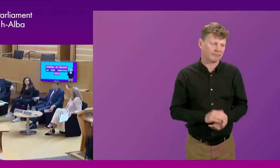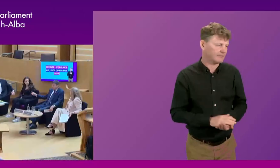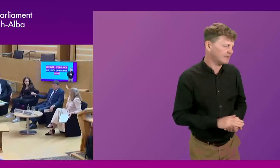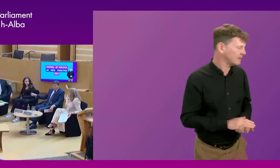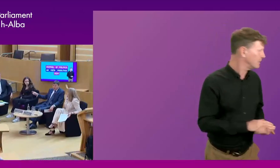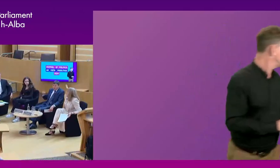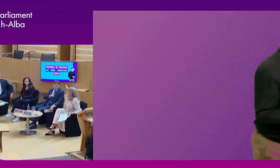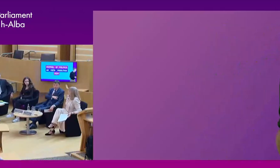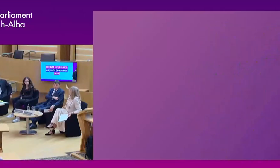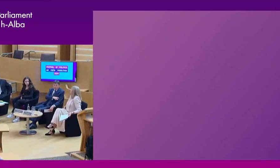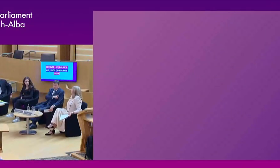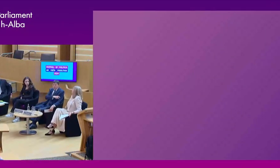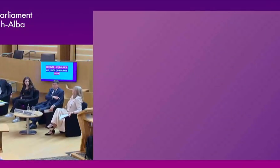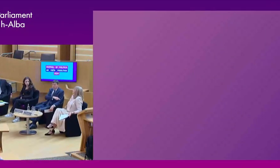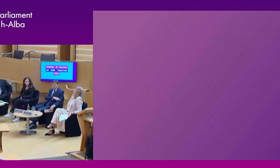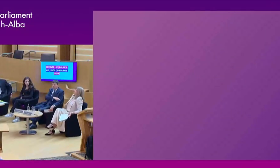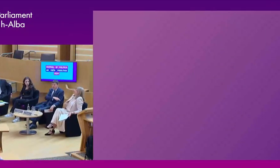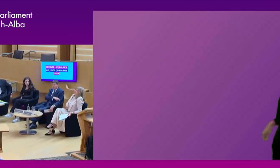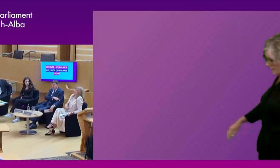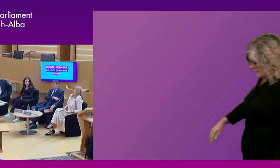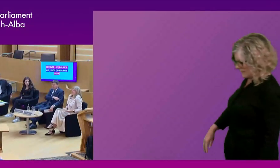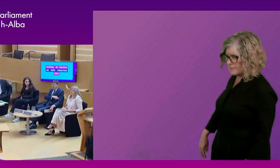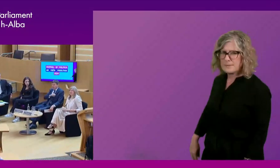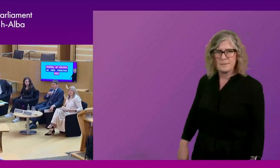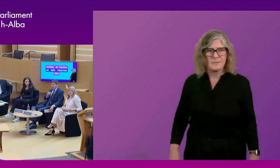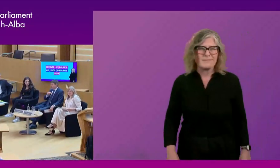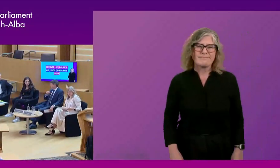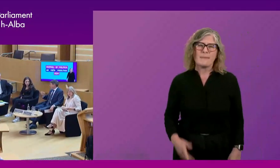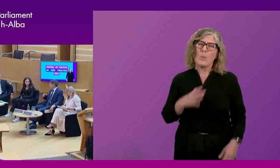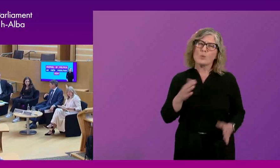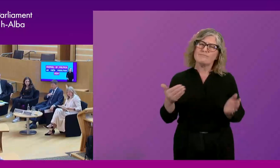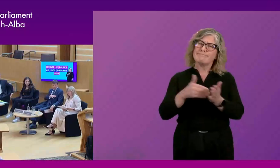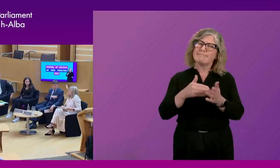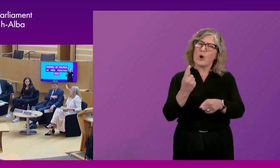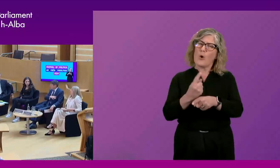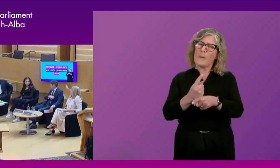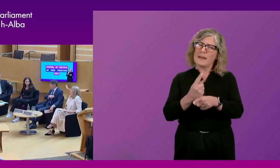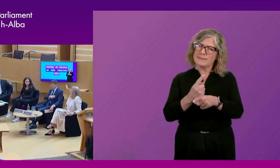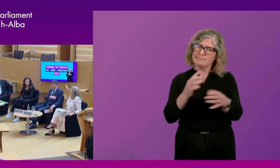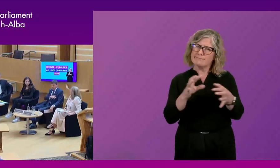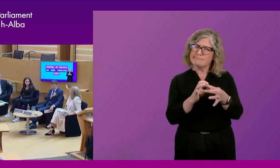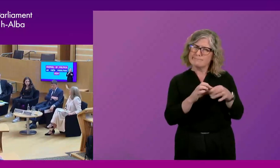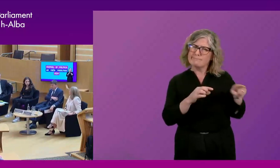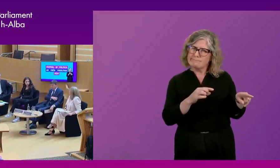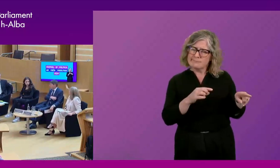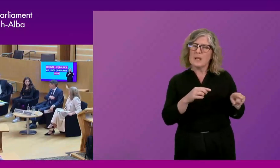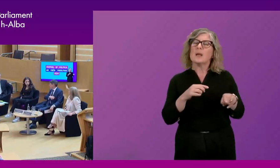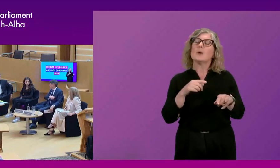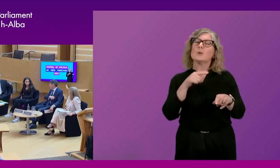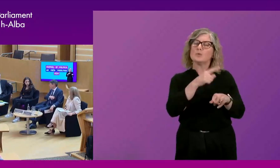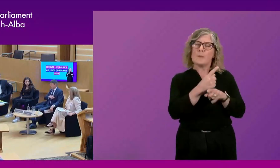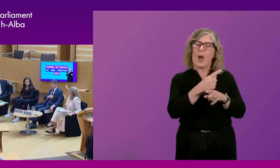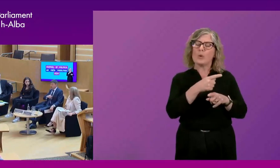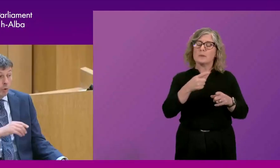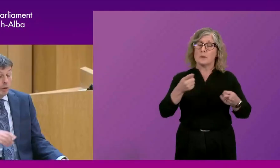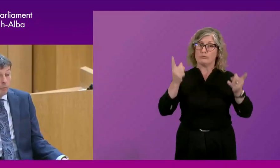keen to I just want to chime in just simply because you won't comment on this, Alison, I know, but there is some ability, well, quite a lot of ability for the presenters to choose